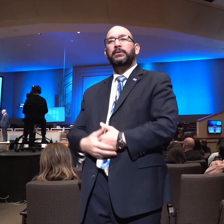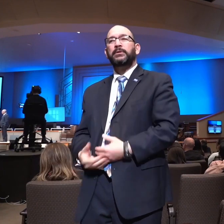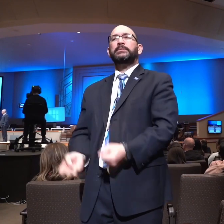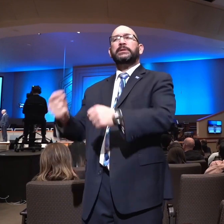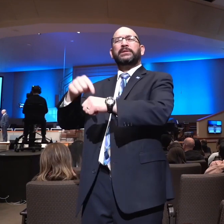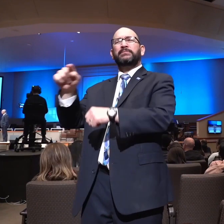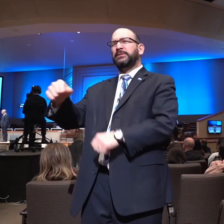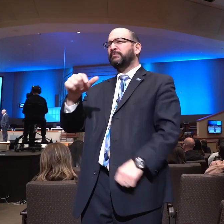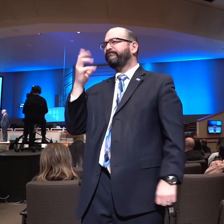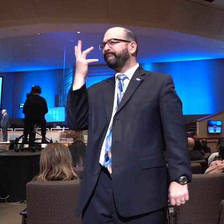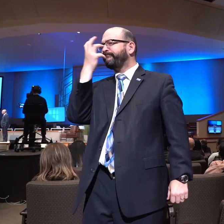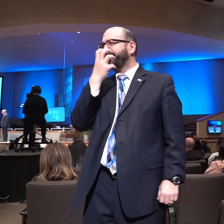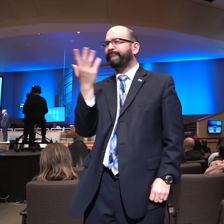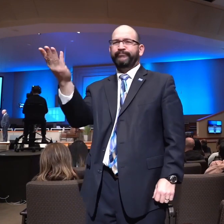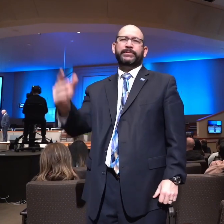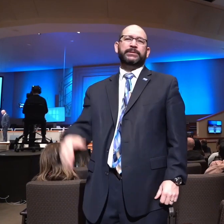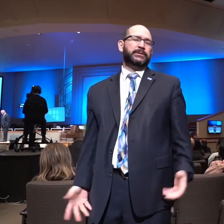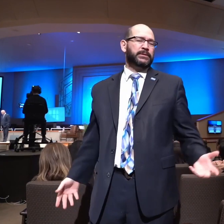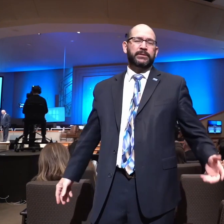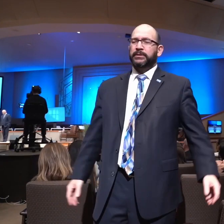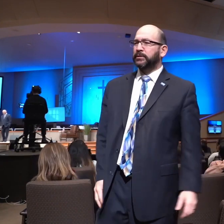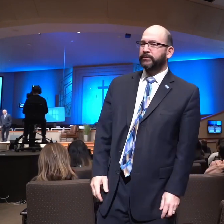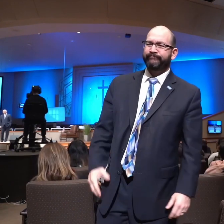happy. Just not happy.